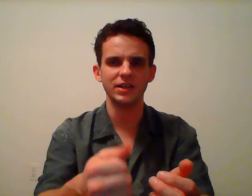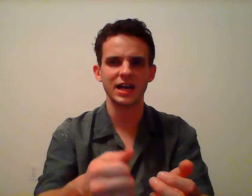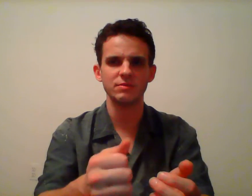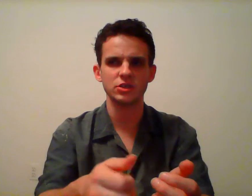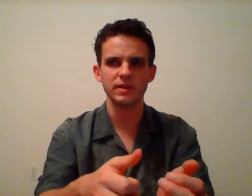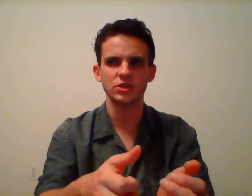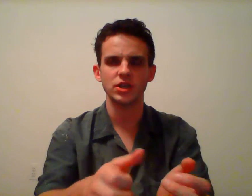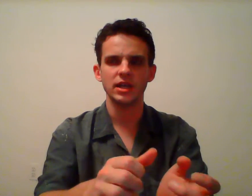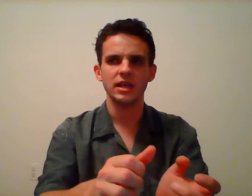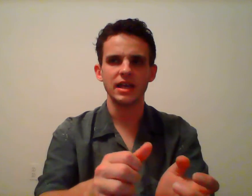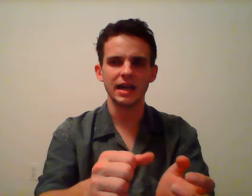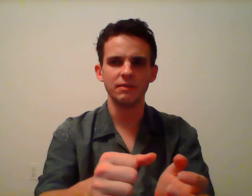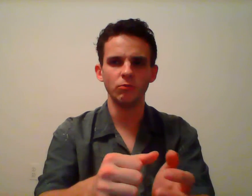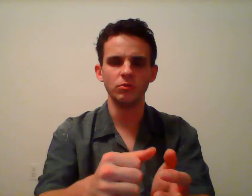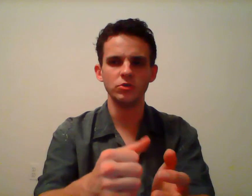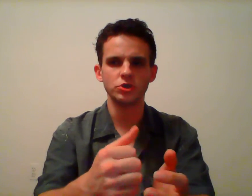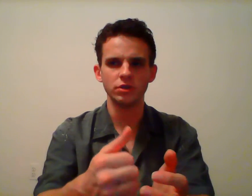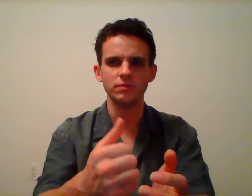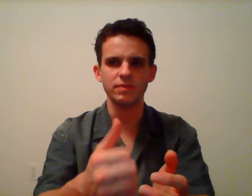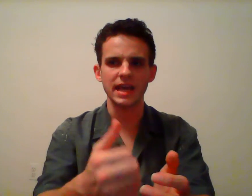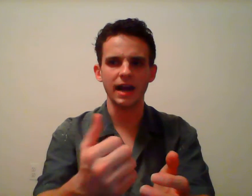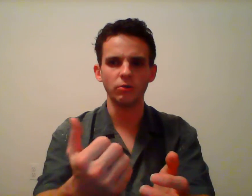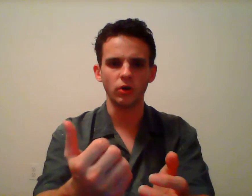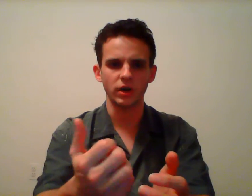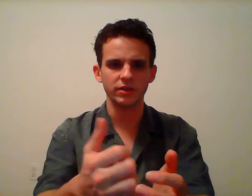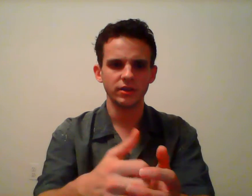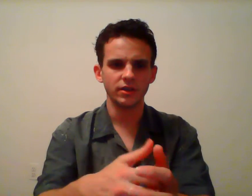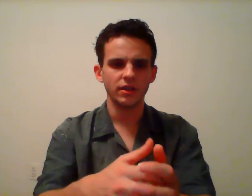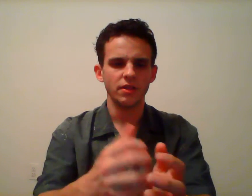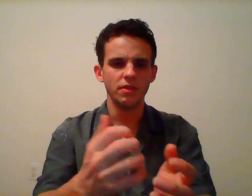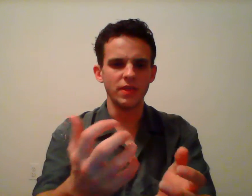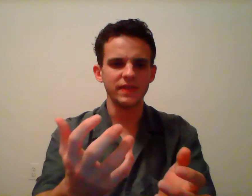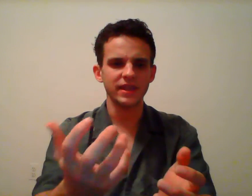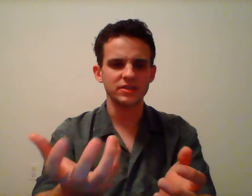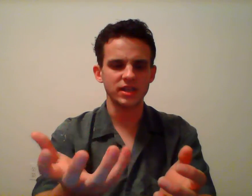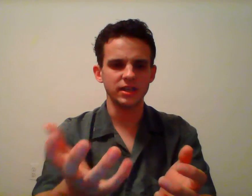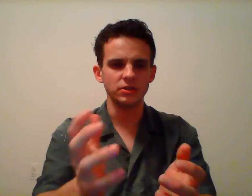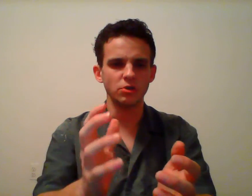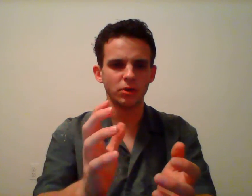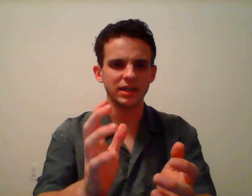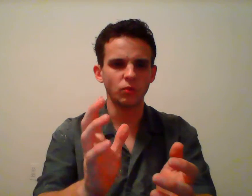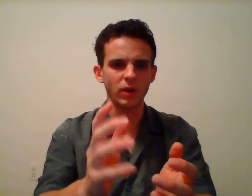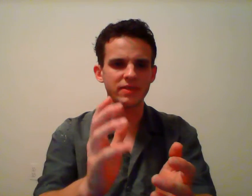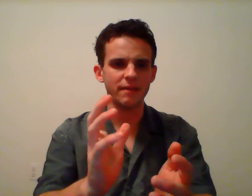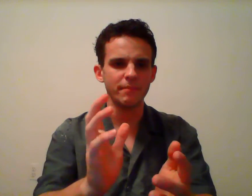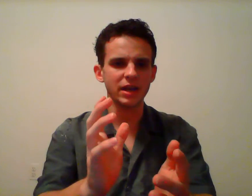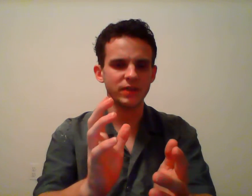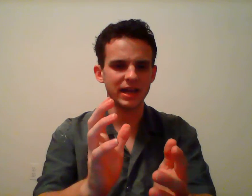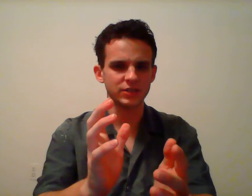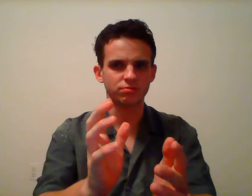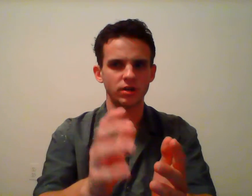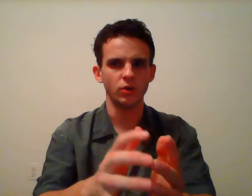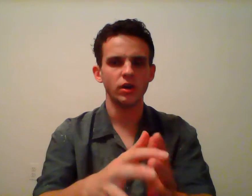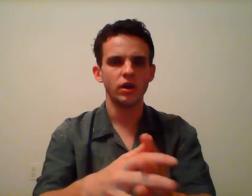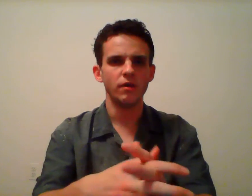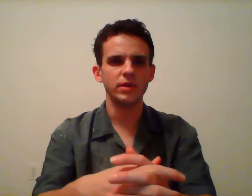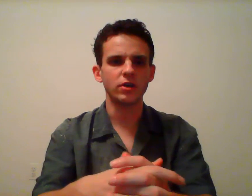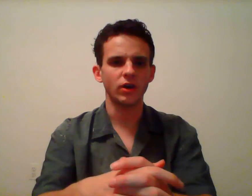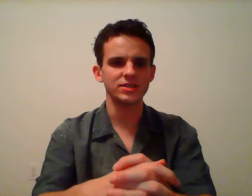of anonymous speech should be outlawed, then they can say you don't get to weigh that benefit as pro because